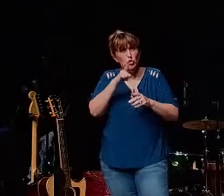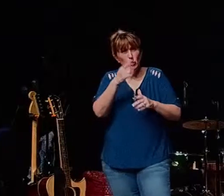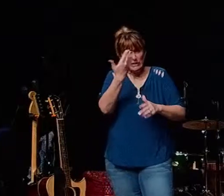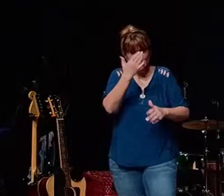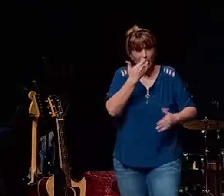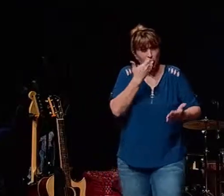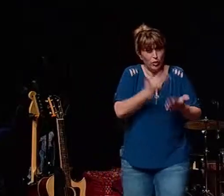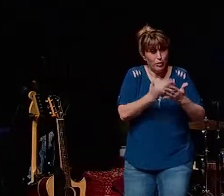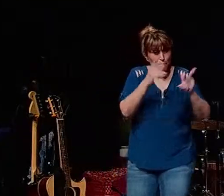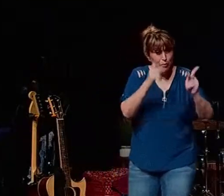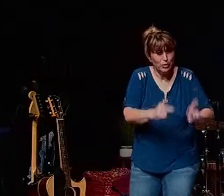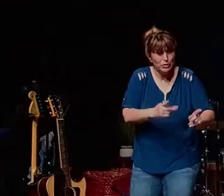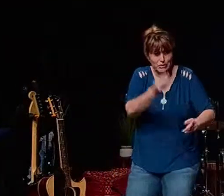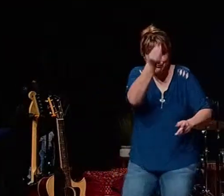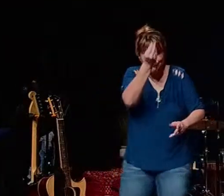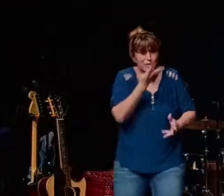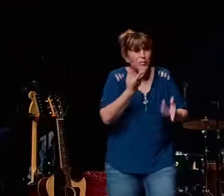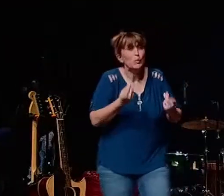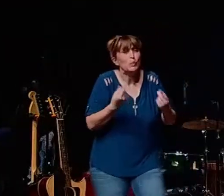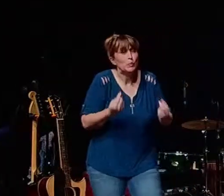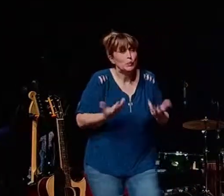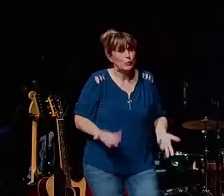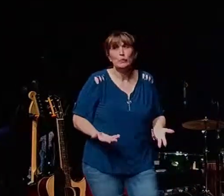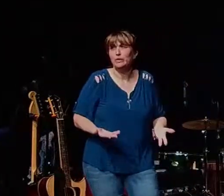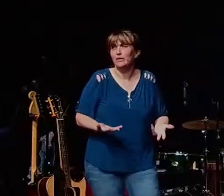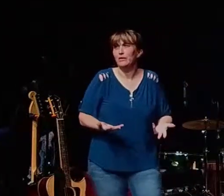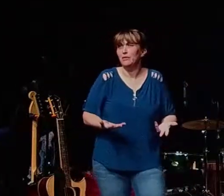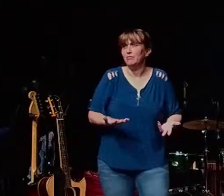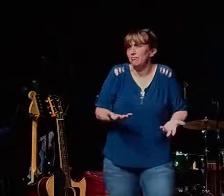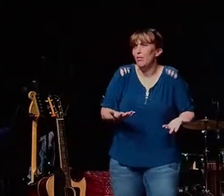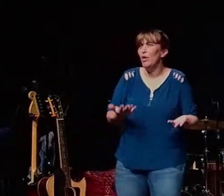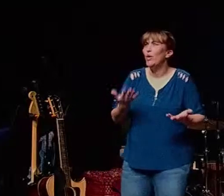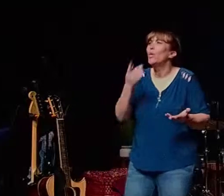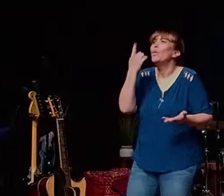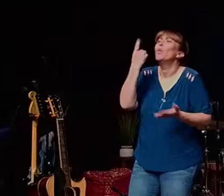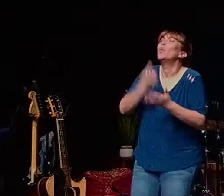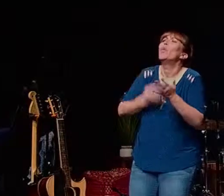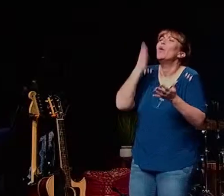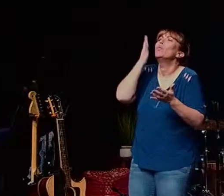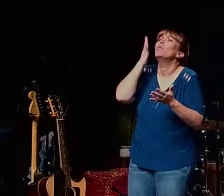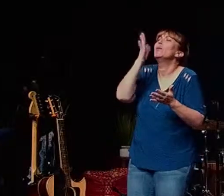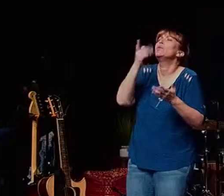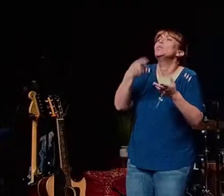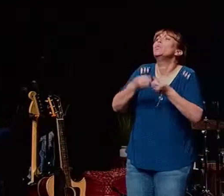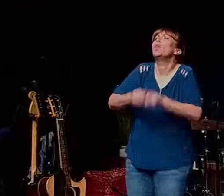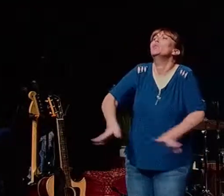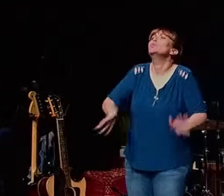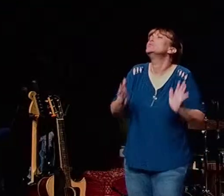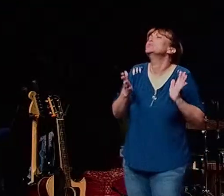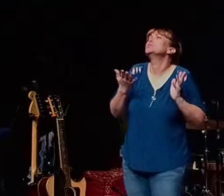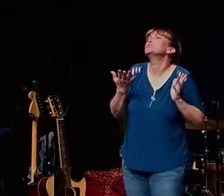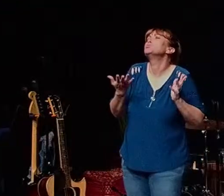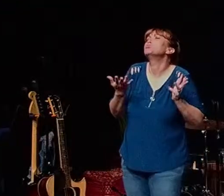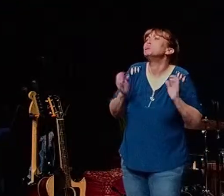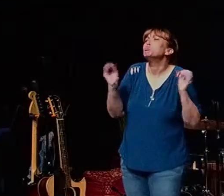person tell me what to do you know what are you gonna have to lose you don't have much to lose quite frankly and that's the